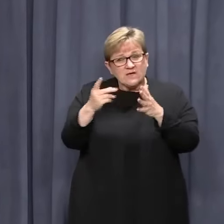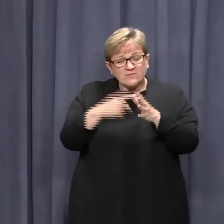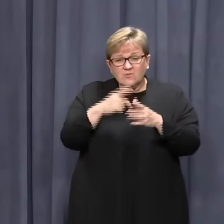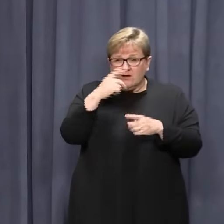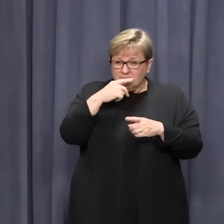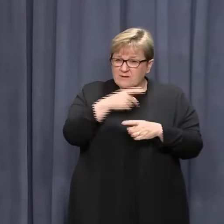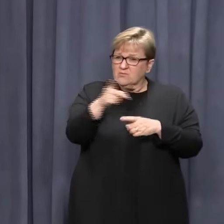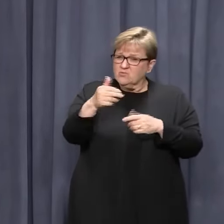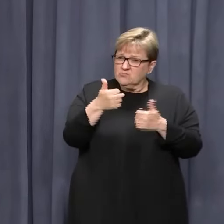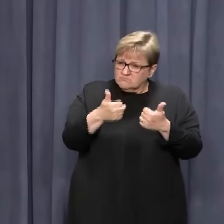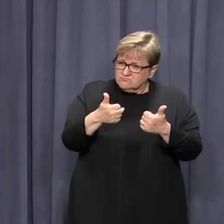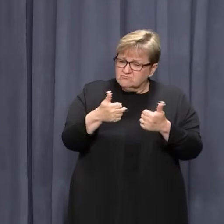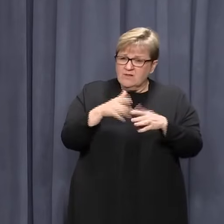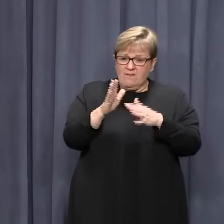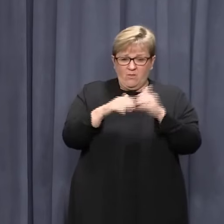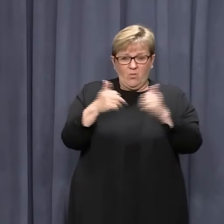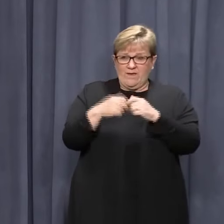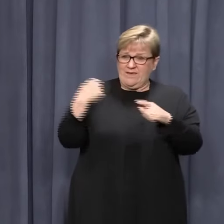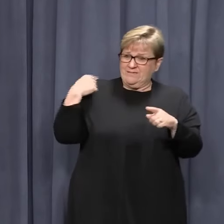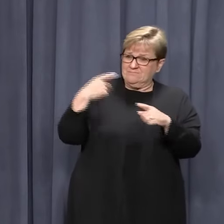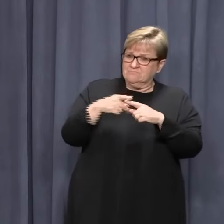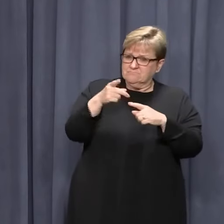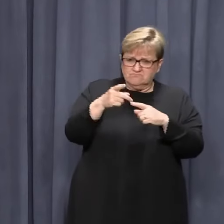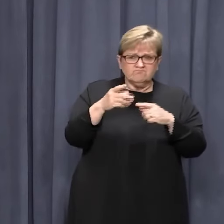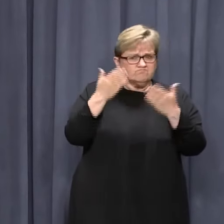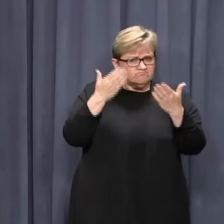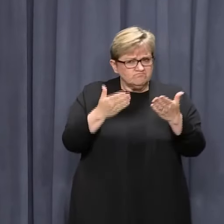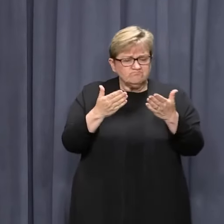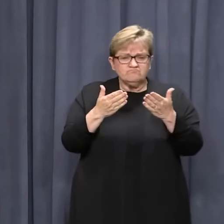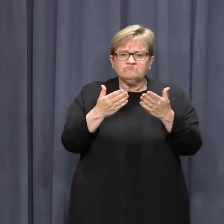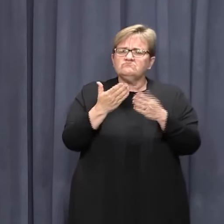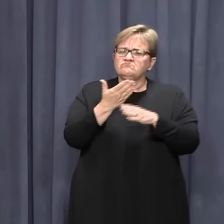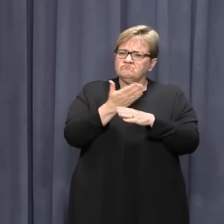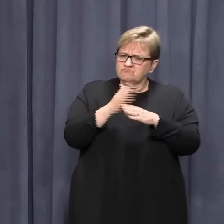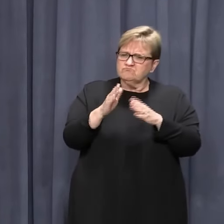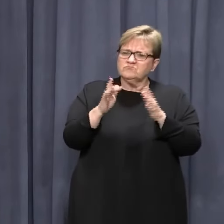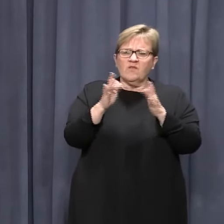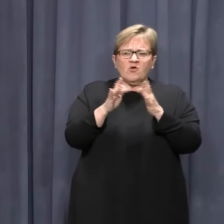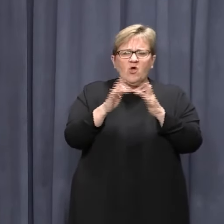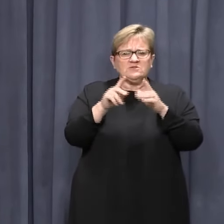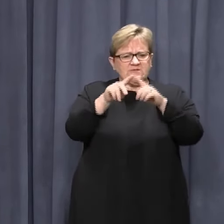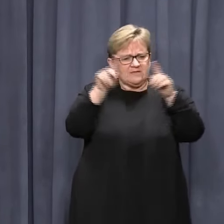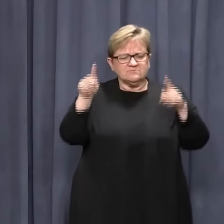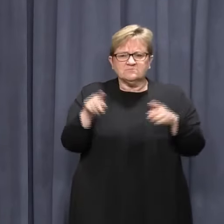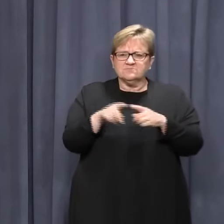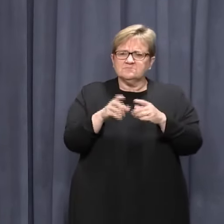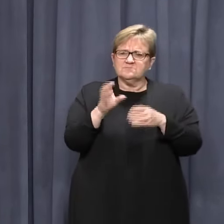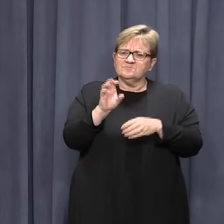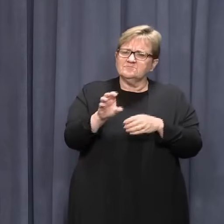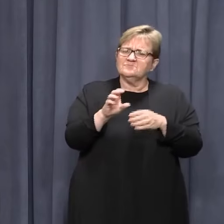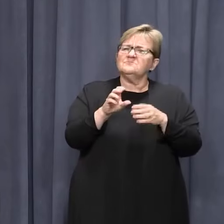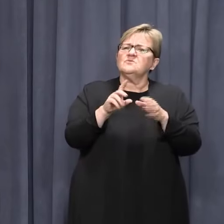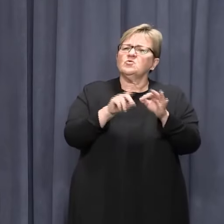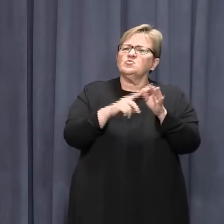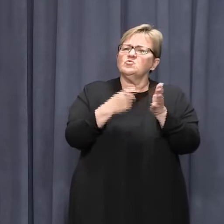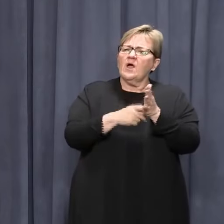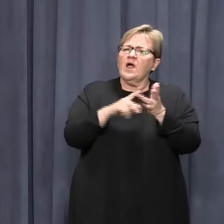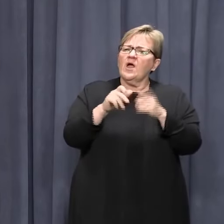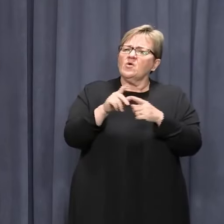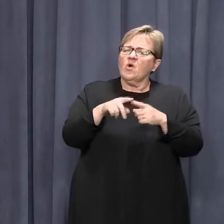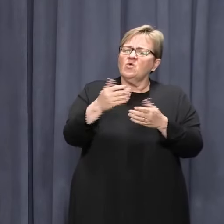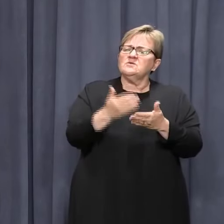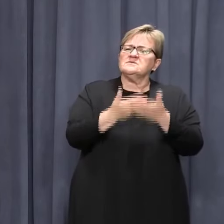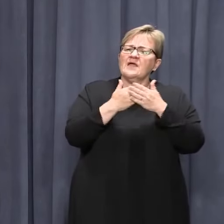cooperation over the weekend as we reintroduced mandatory contact registers. The uptake of our